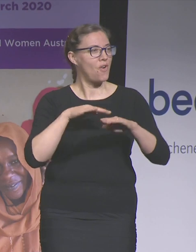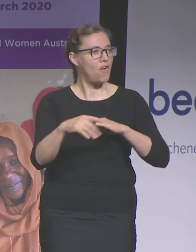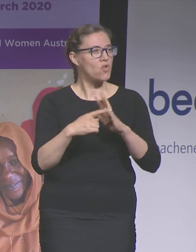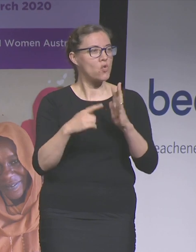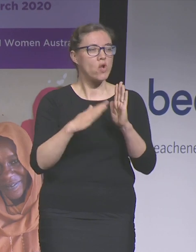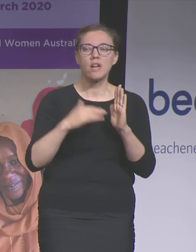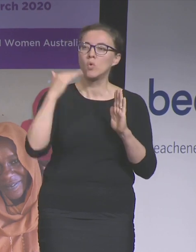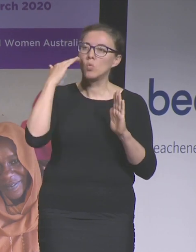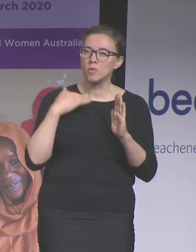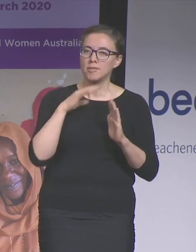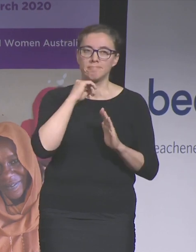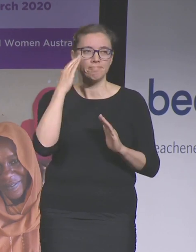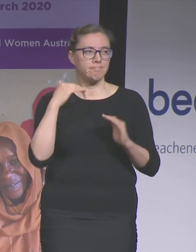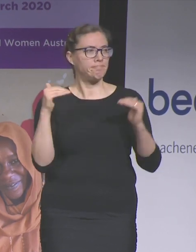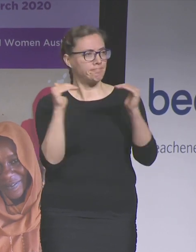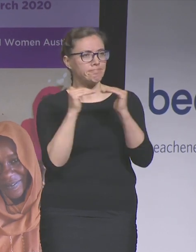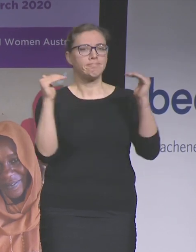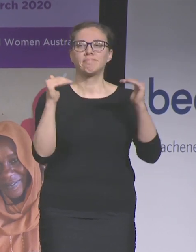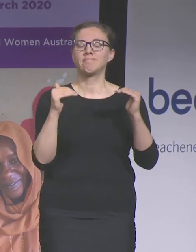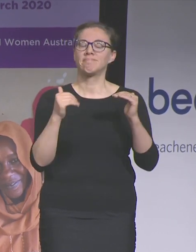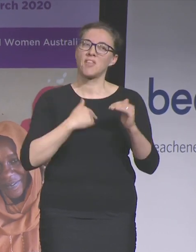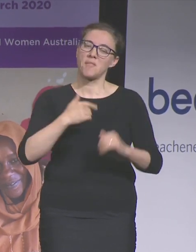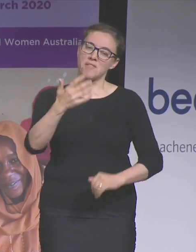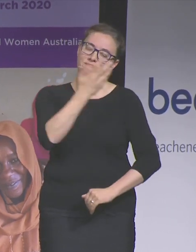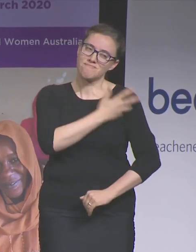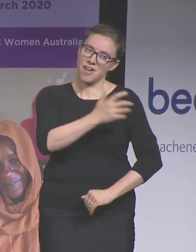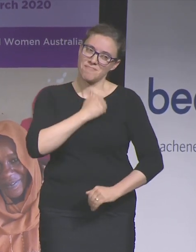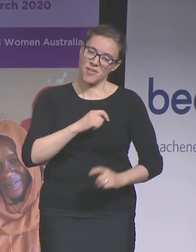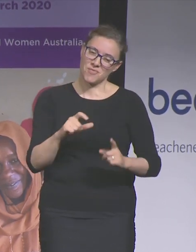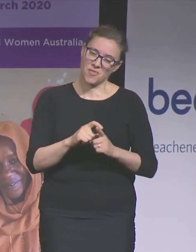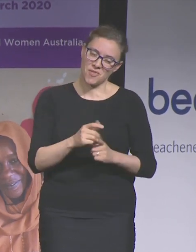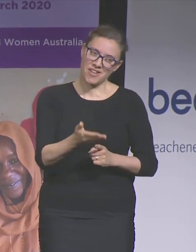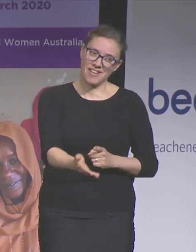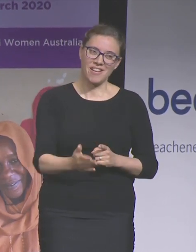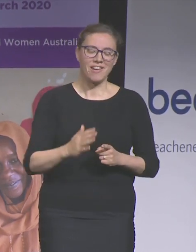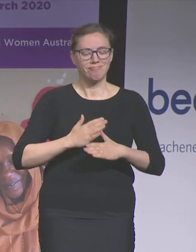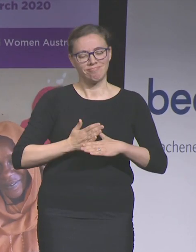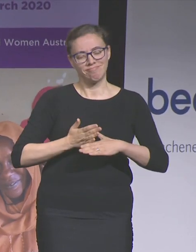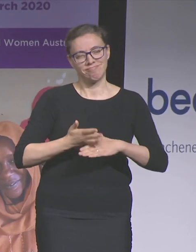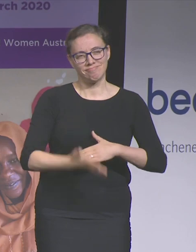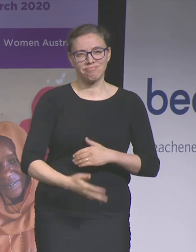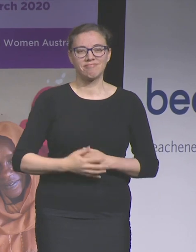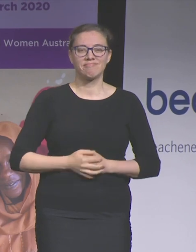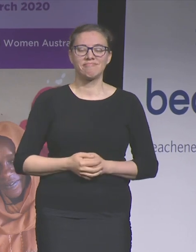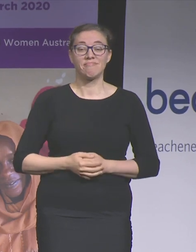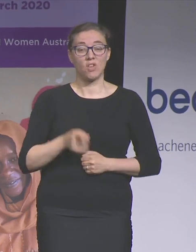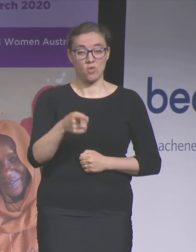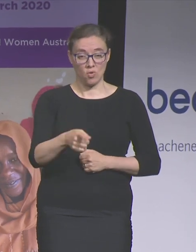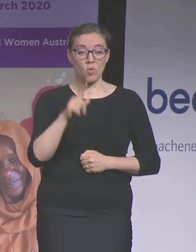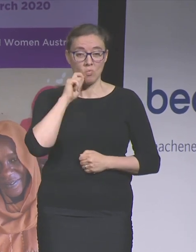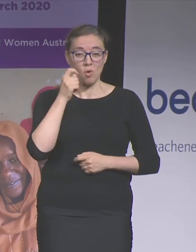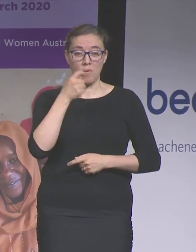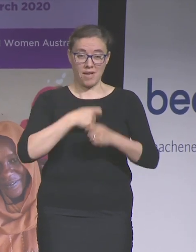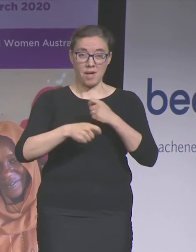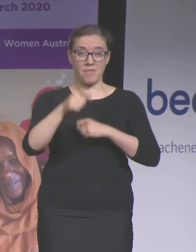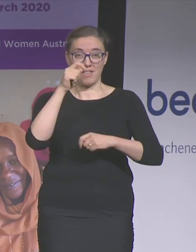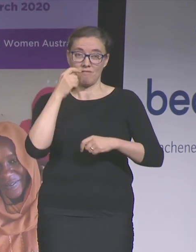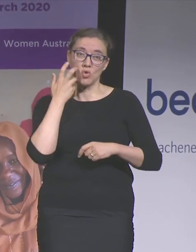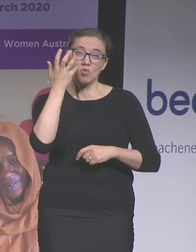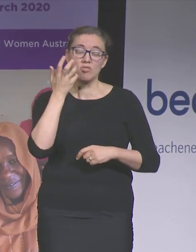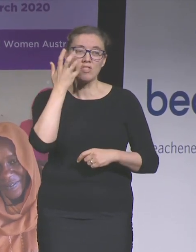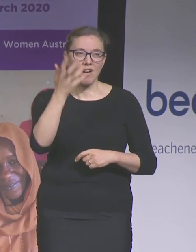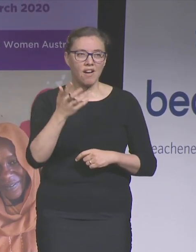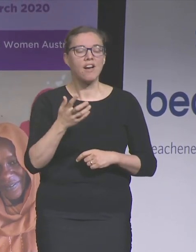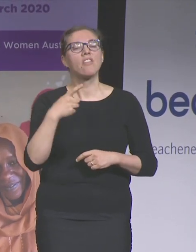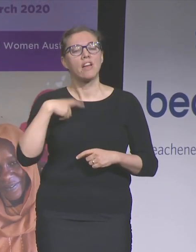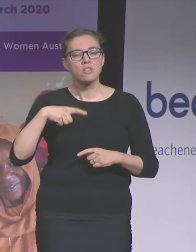gender equity. So I'm really proud of you, Ash, and all of the work that you are doing. You are the future and you are the generation that we are doing